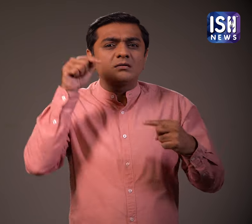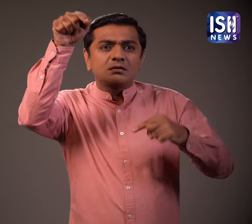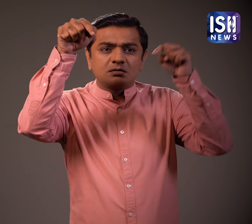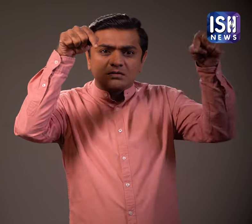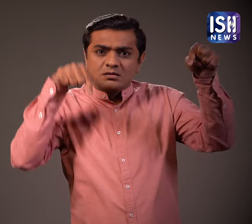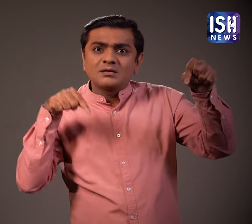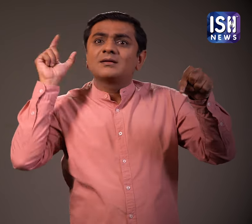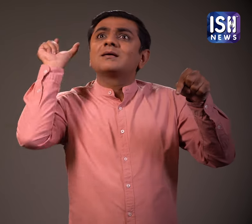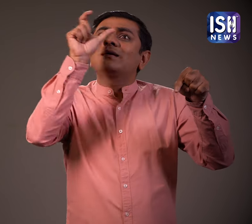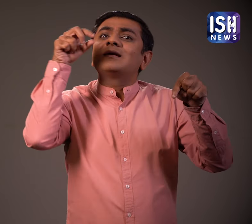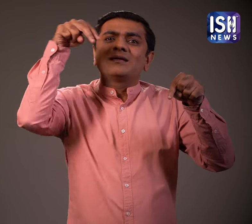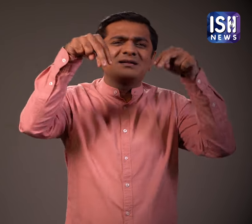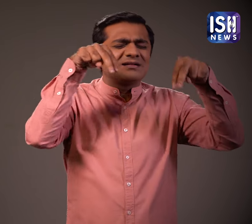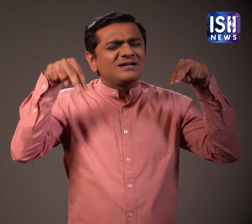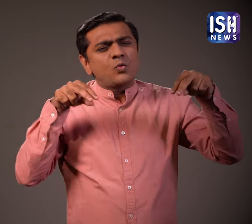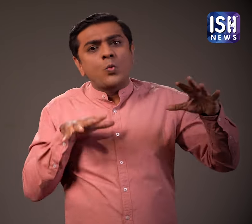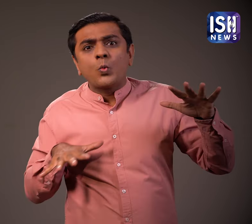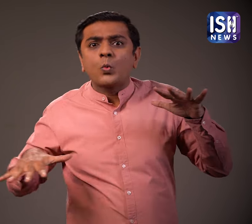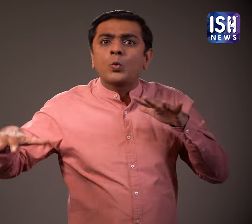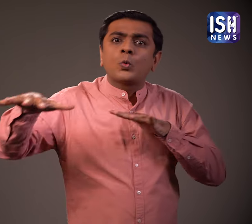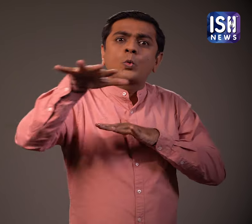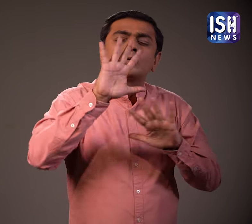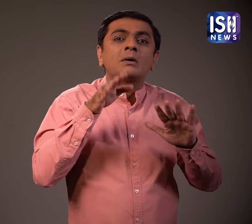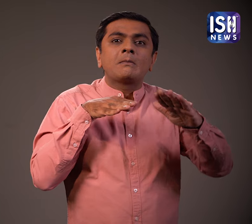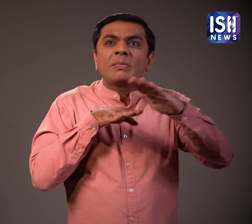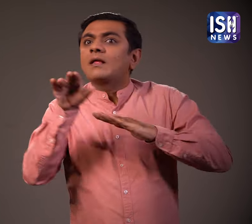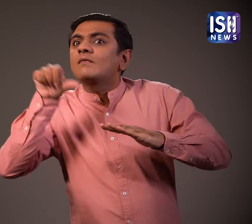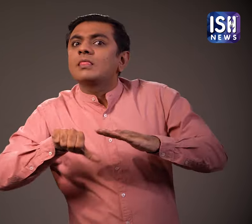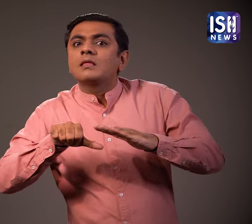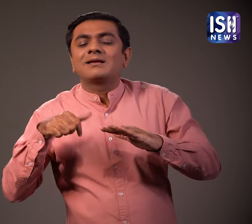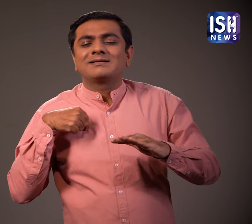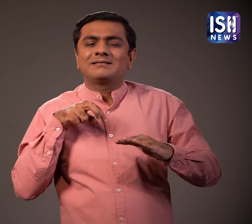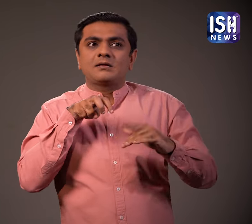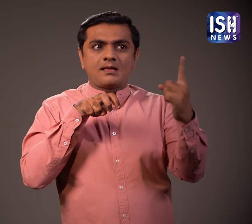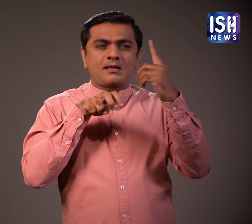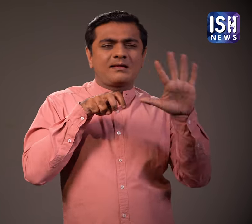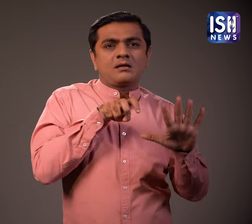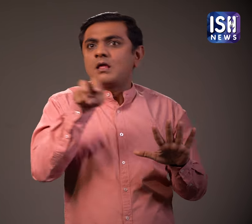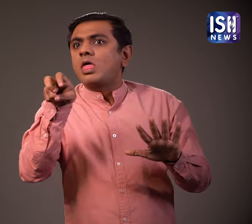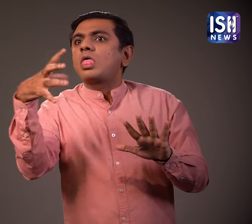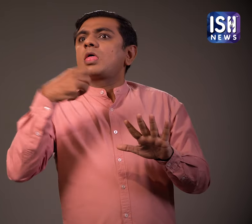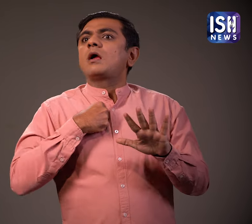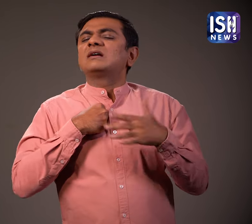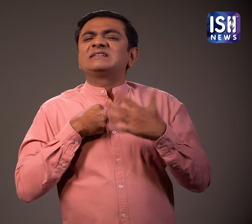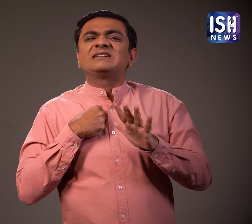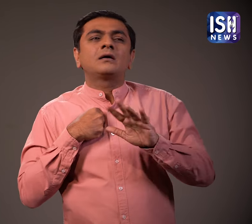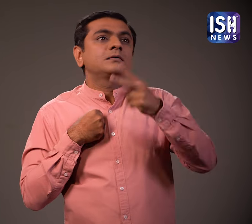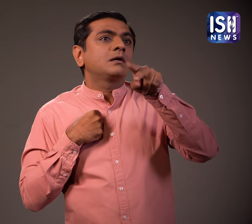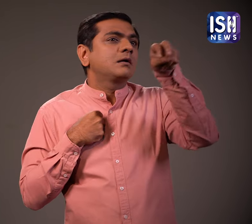conducted. TC's formed a human chain on the foot of bridges, platforms and not a single person could pass without showing their